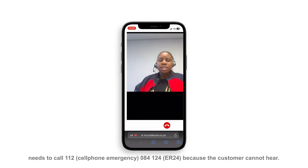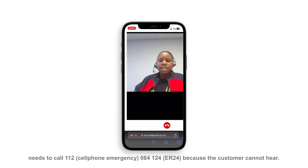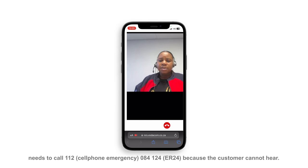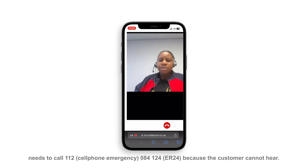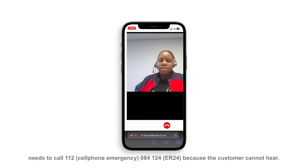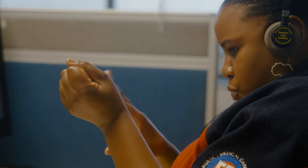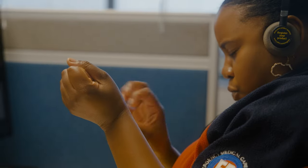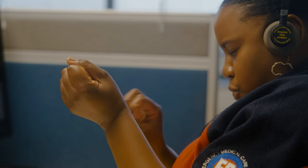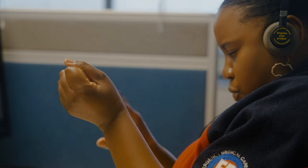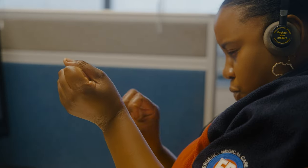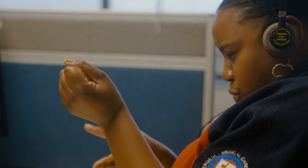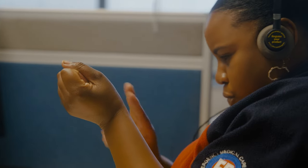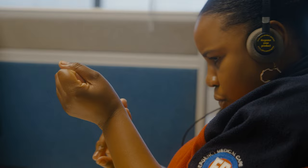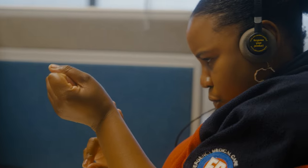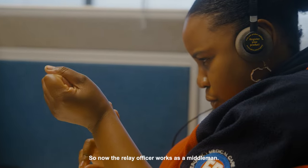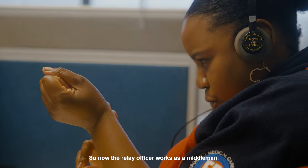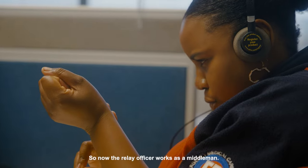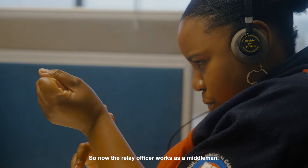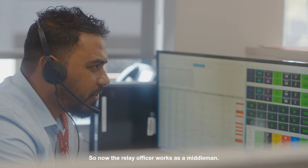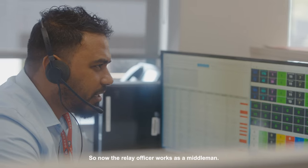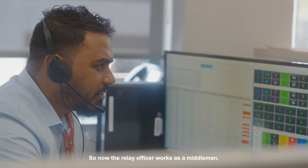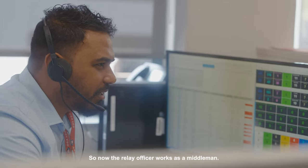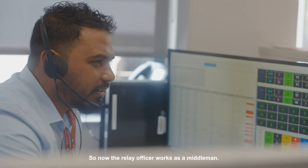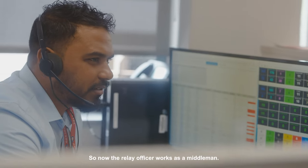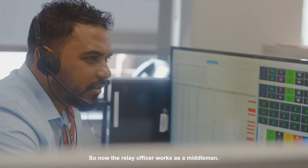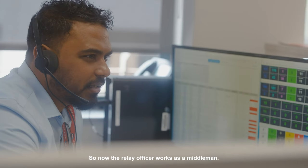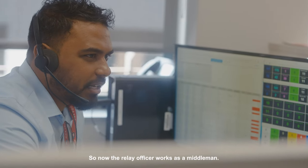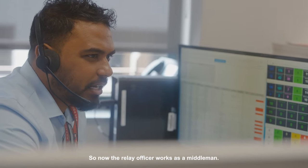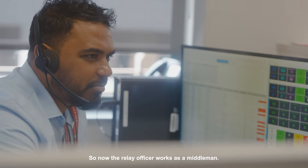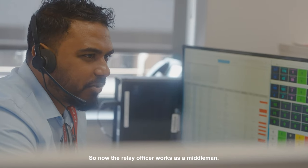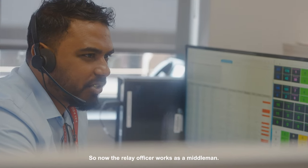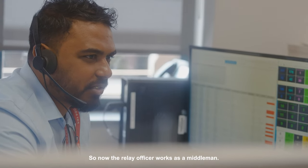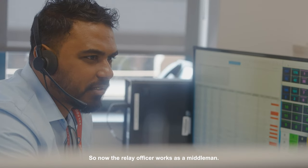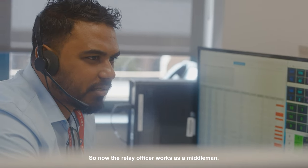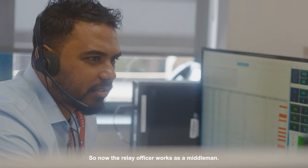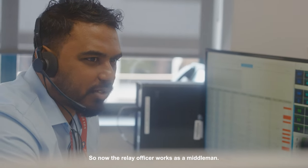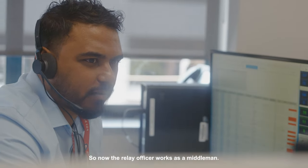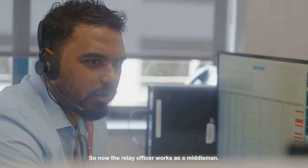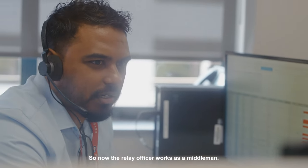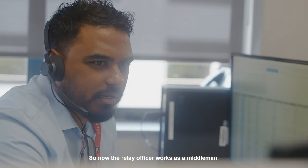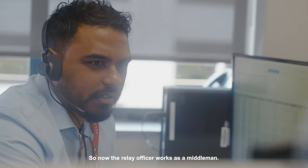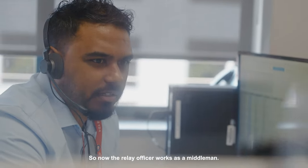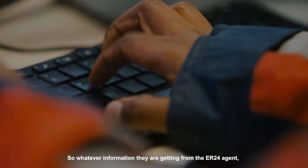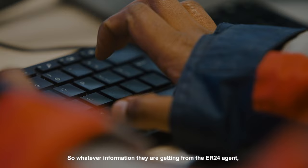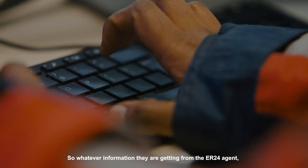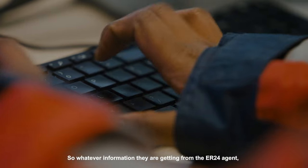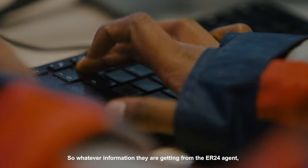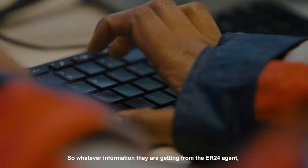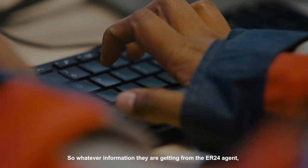hear. So now the relay officer work as a middleman. So whatever information